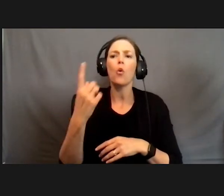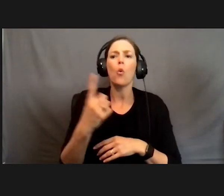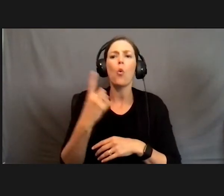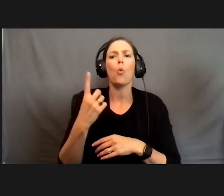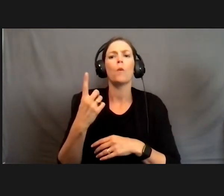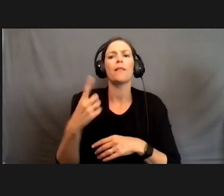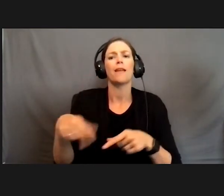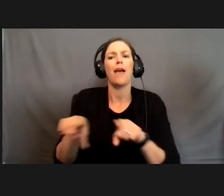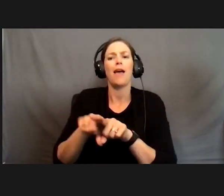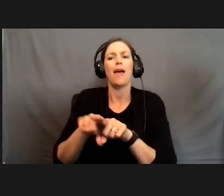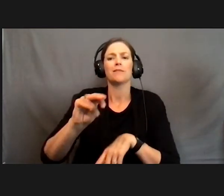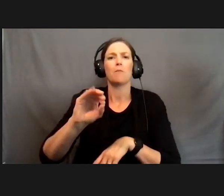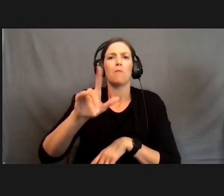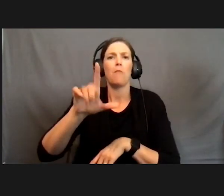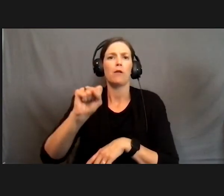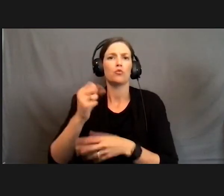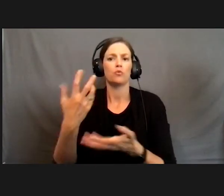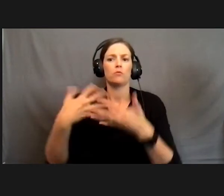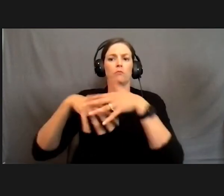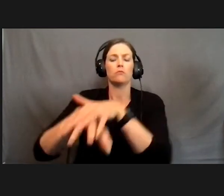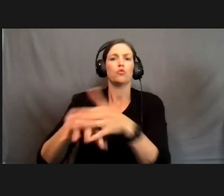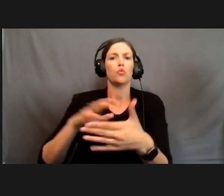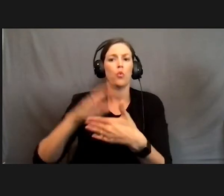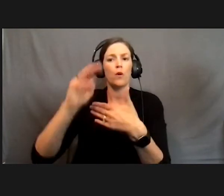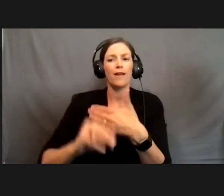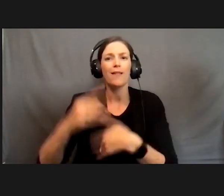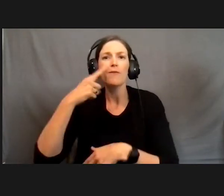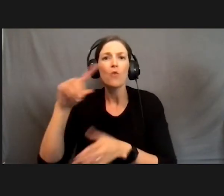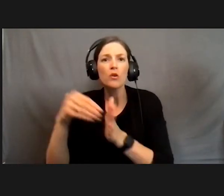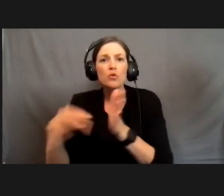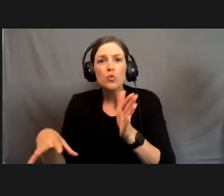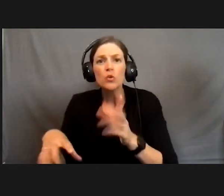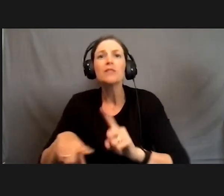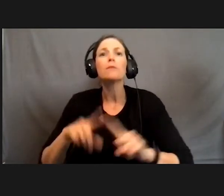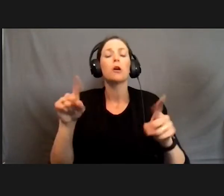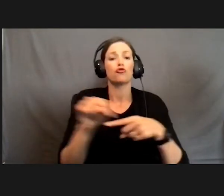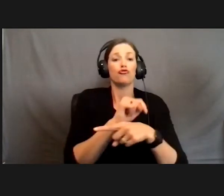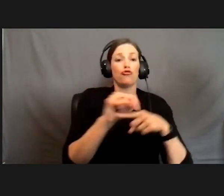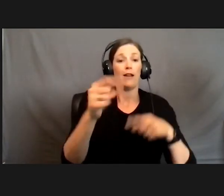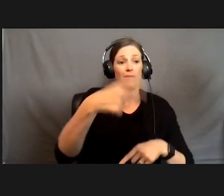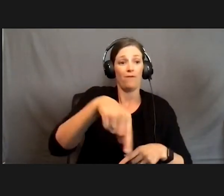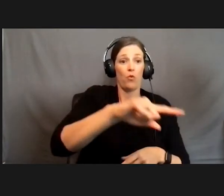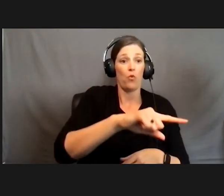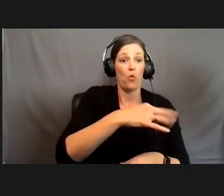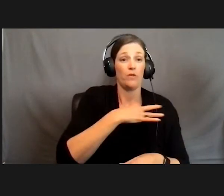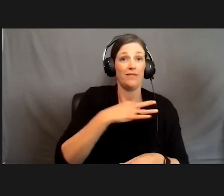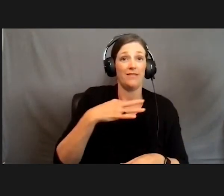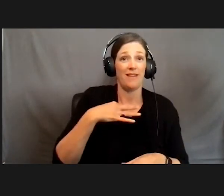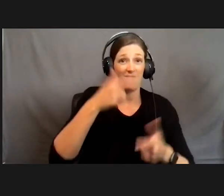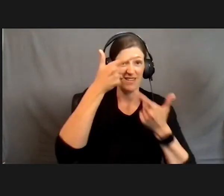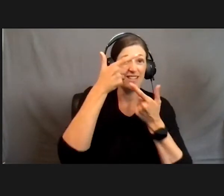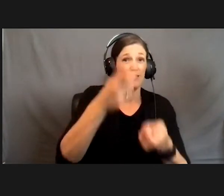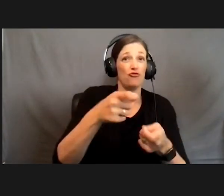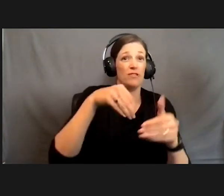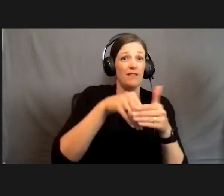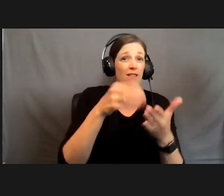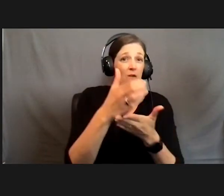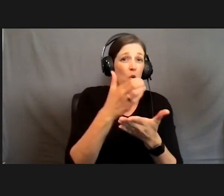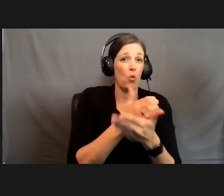inside the curriculum for students, but training for faculty who are interested in this coursework as well.